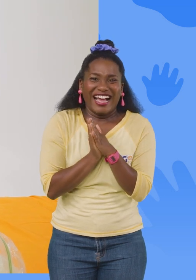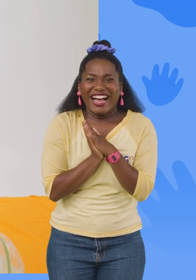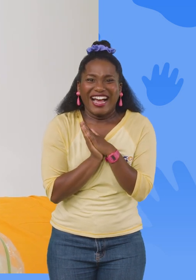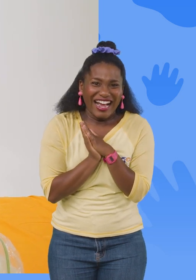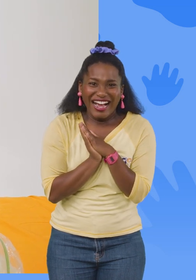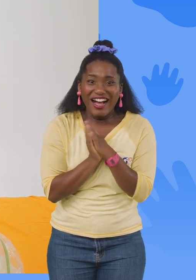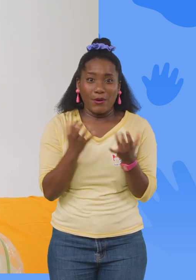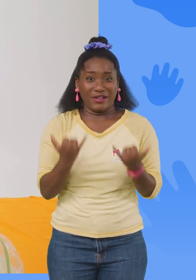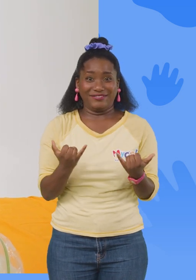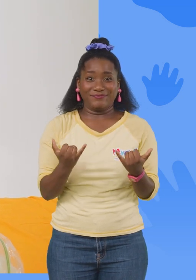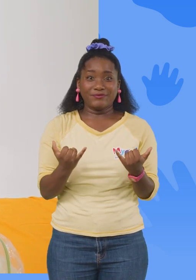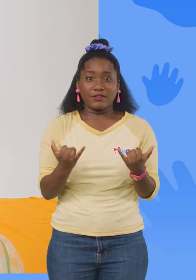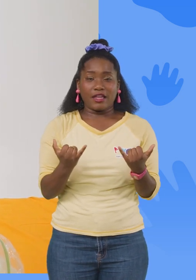Okay, now we'll do the water.